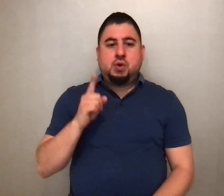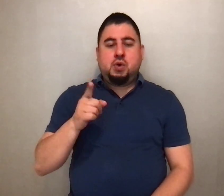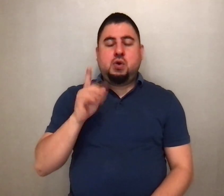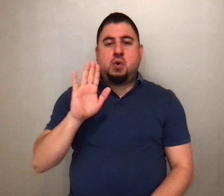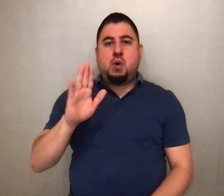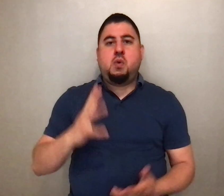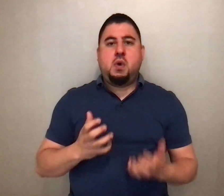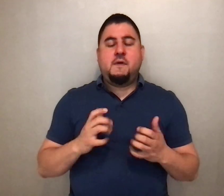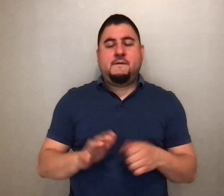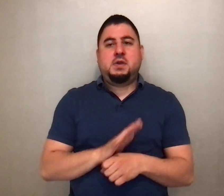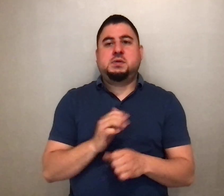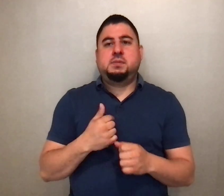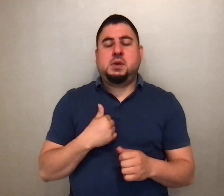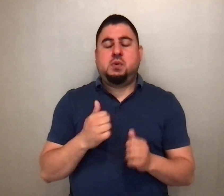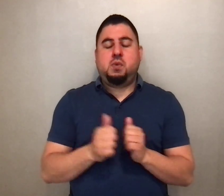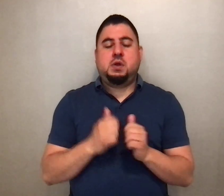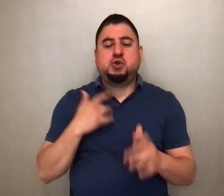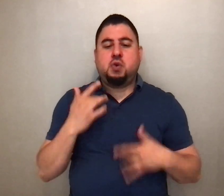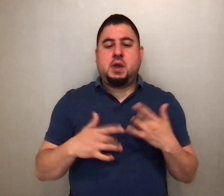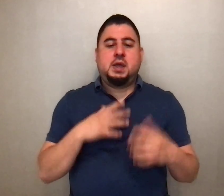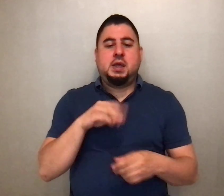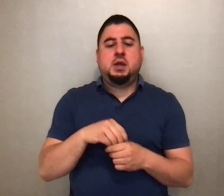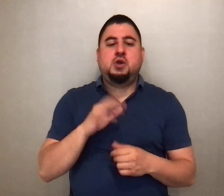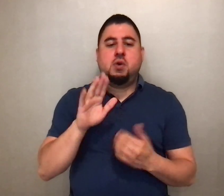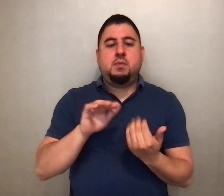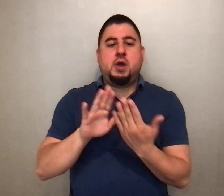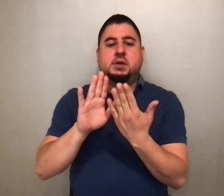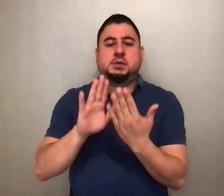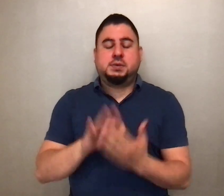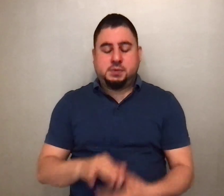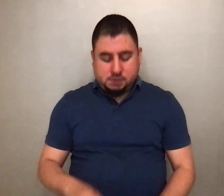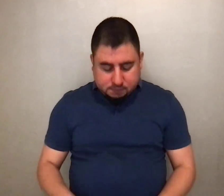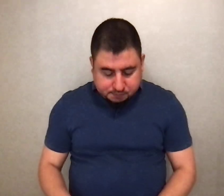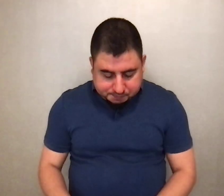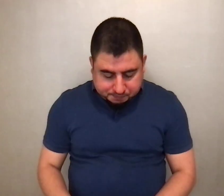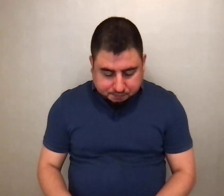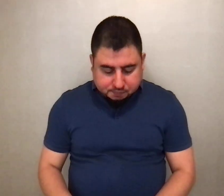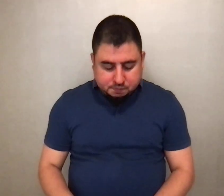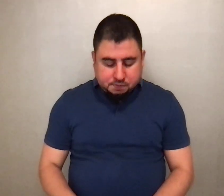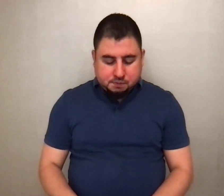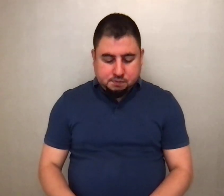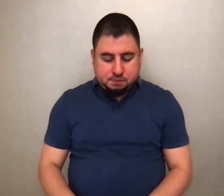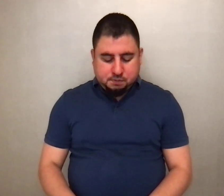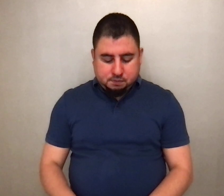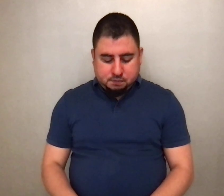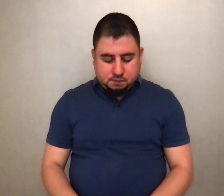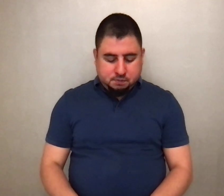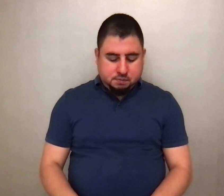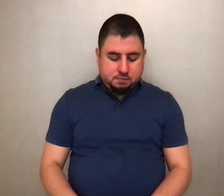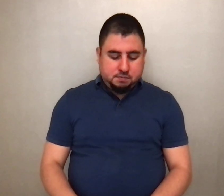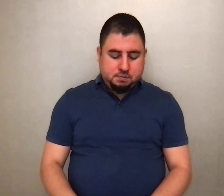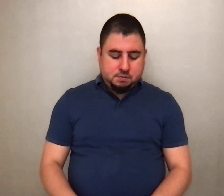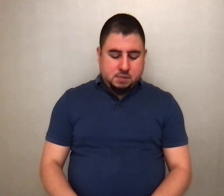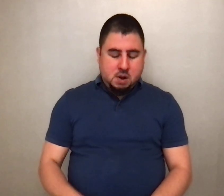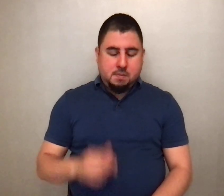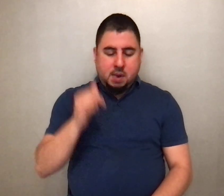joy in your presence. My brothers, one can confidently say to you